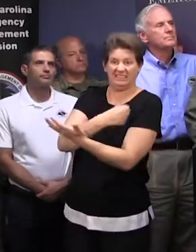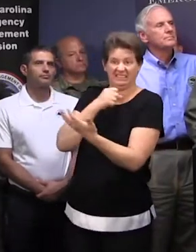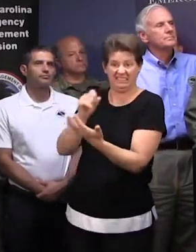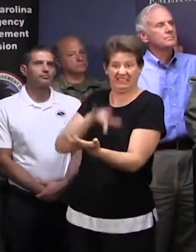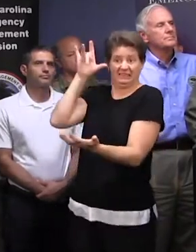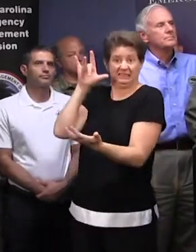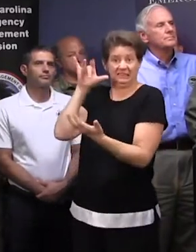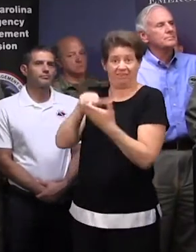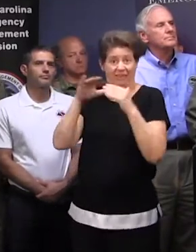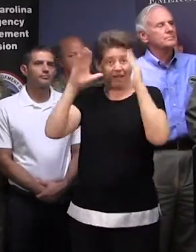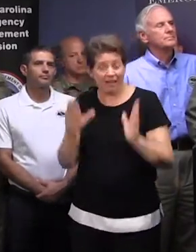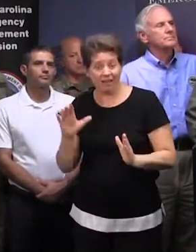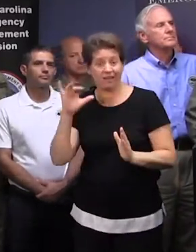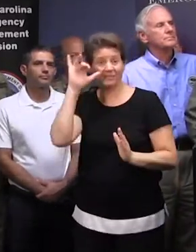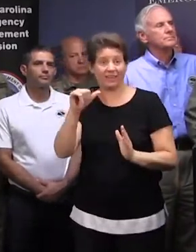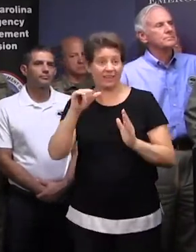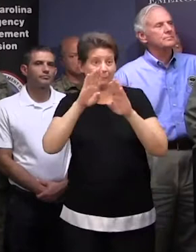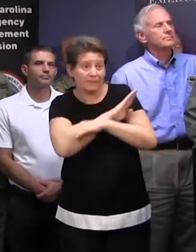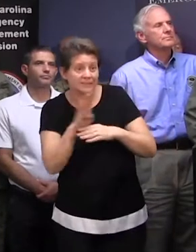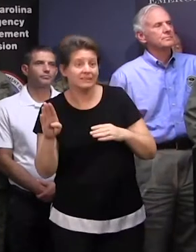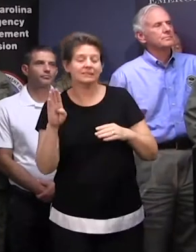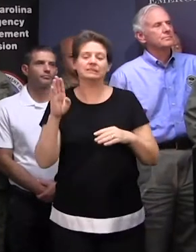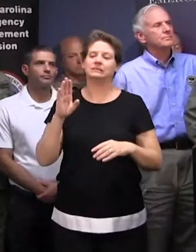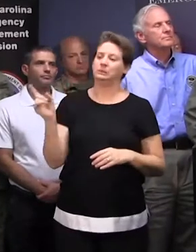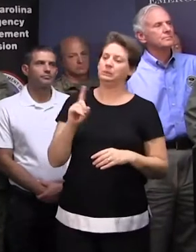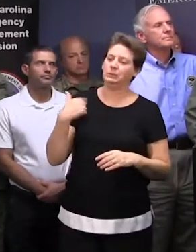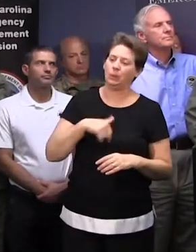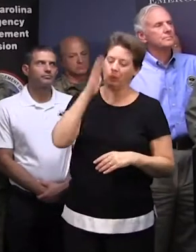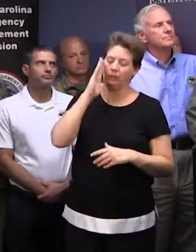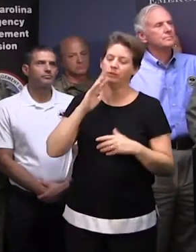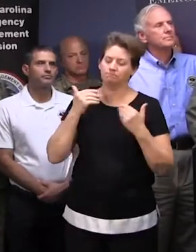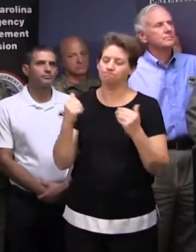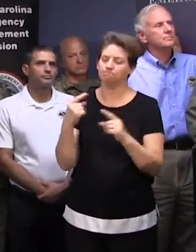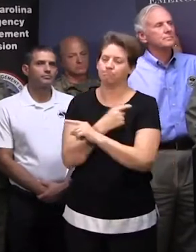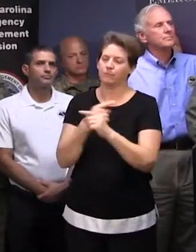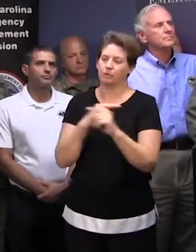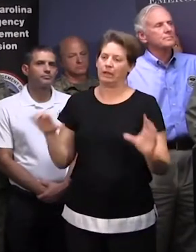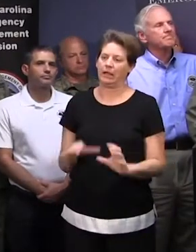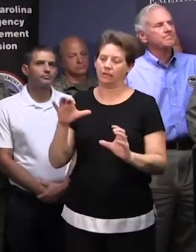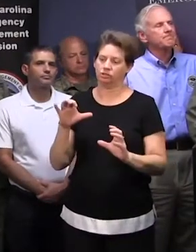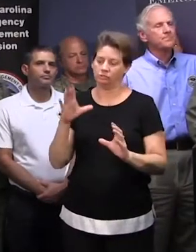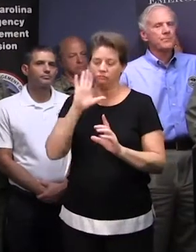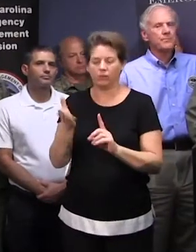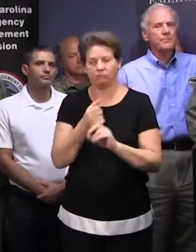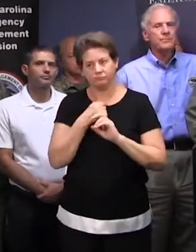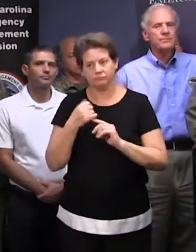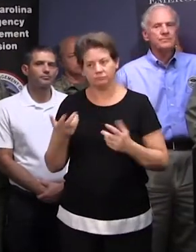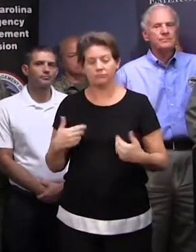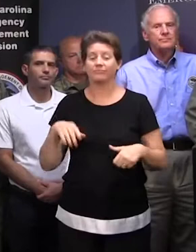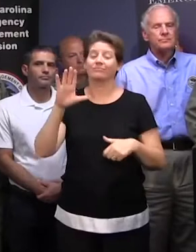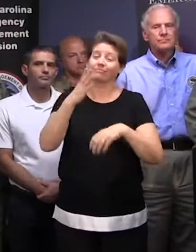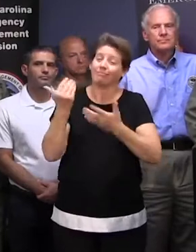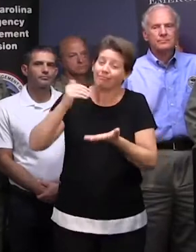someone that has vacated their home, then we will take the appropriate action. Again, we would ask our boaters